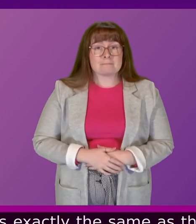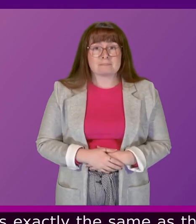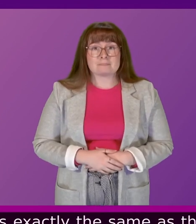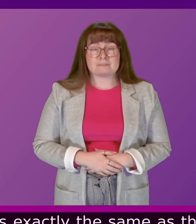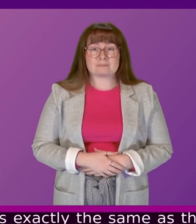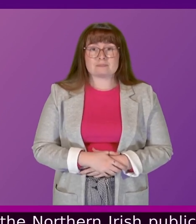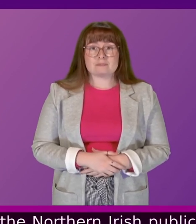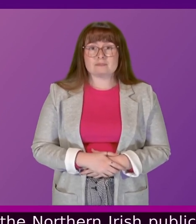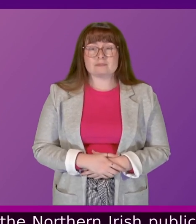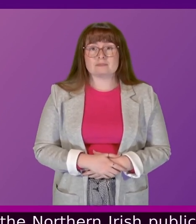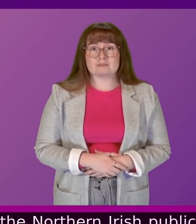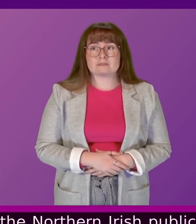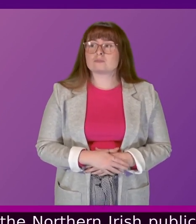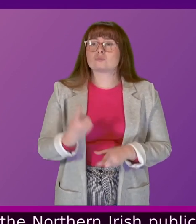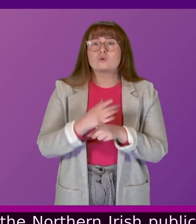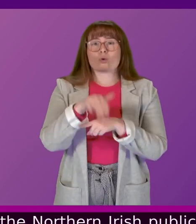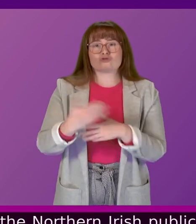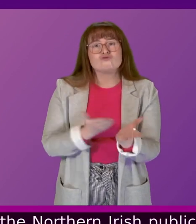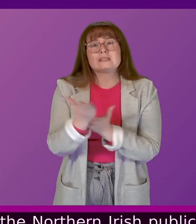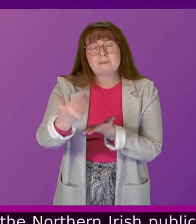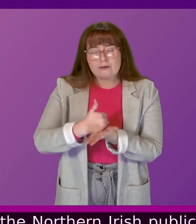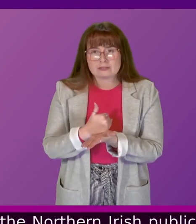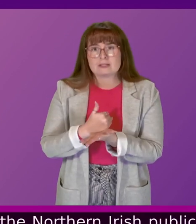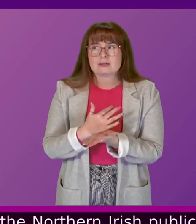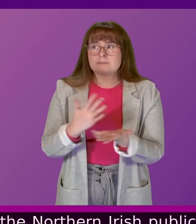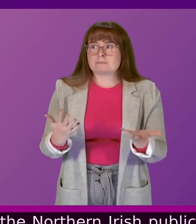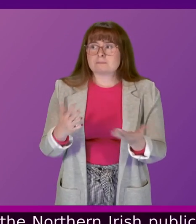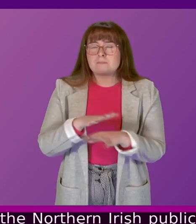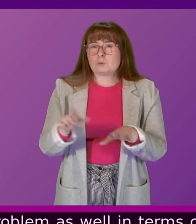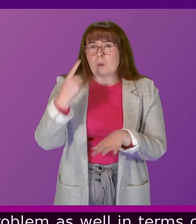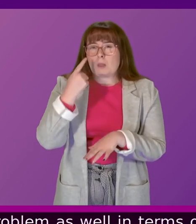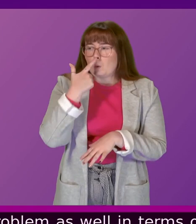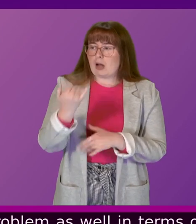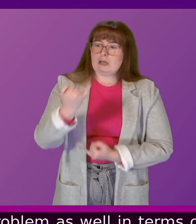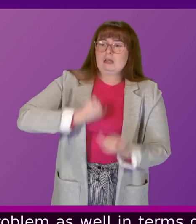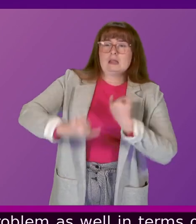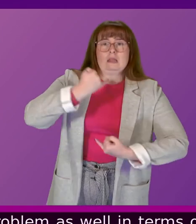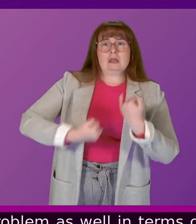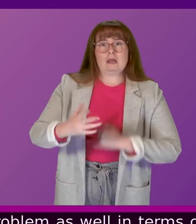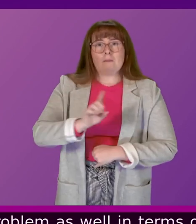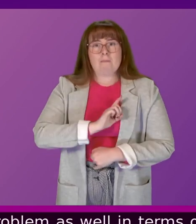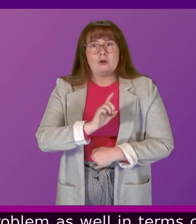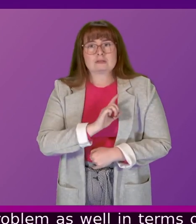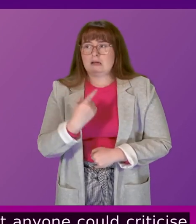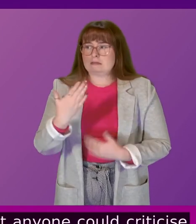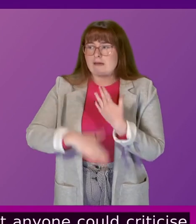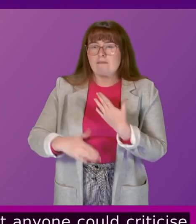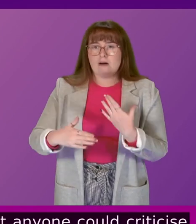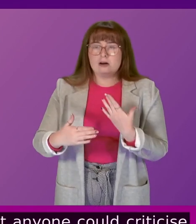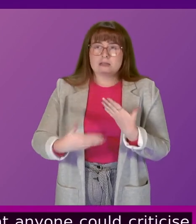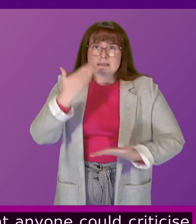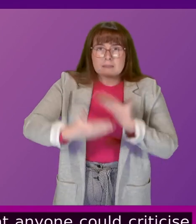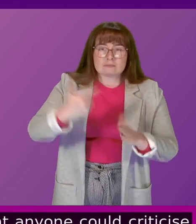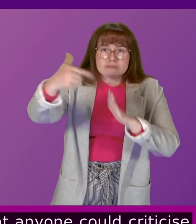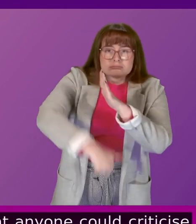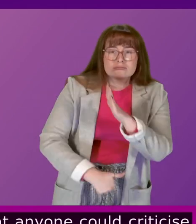problem as well. In terms of transparency I don't think anyone could criticise me for not laying out the scale of the problem here